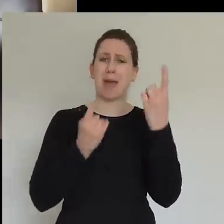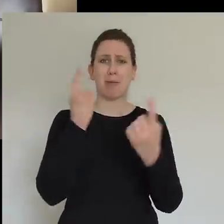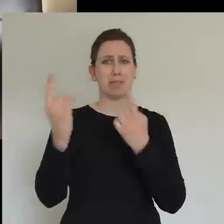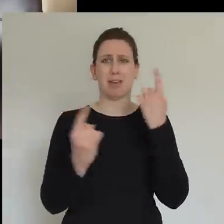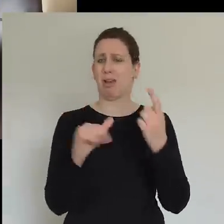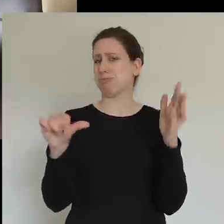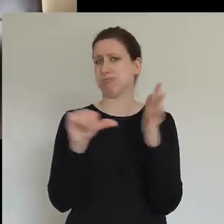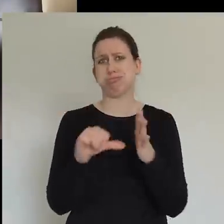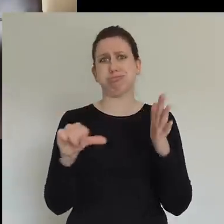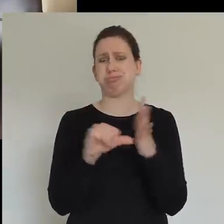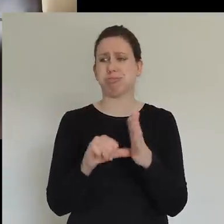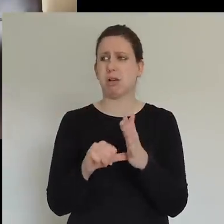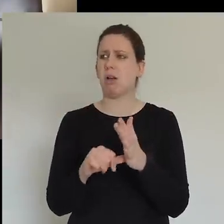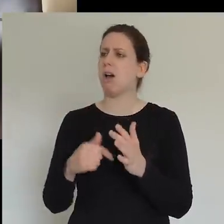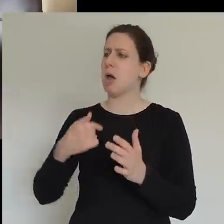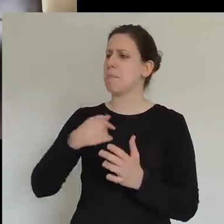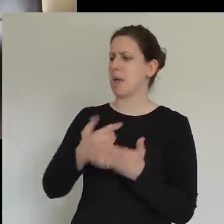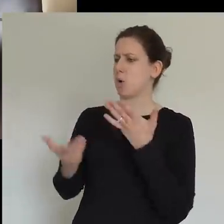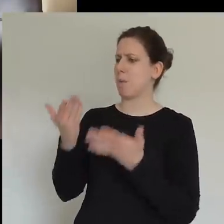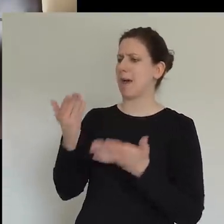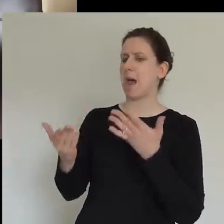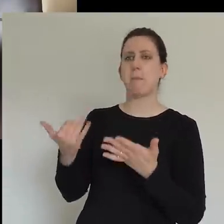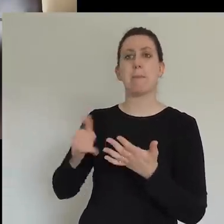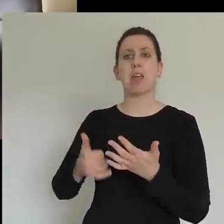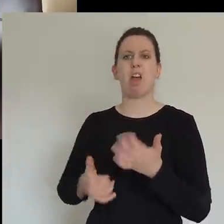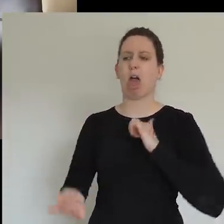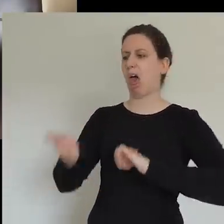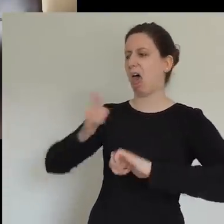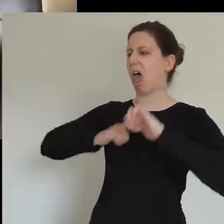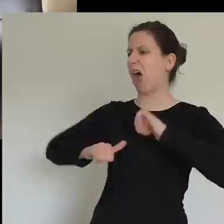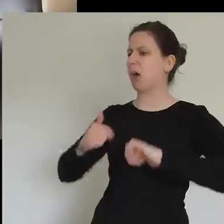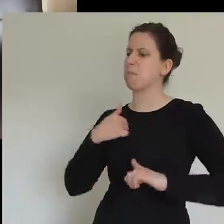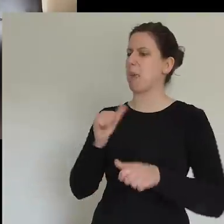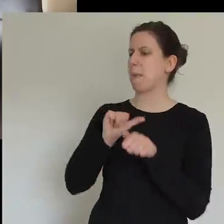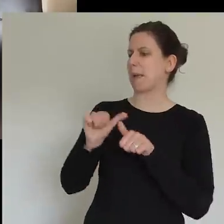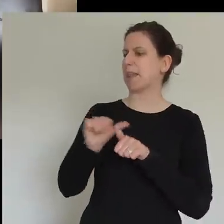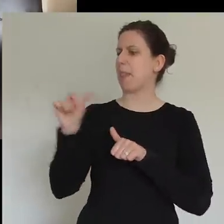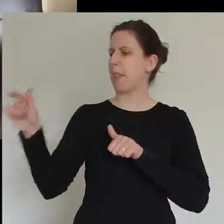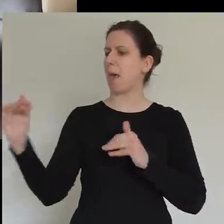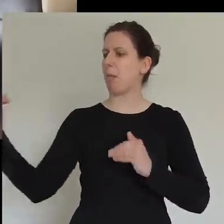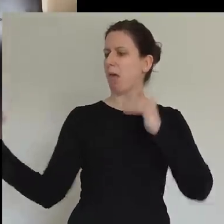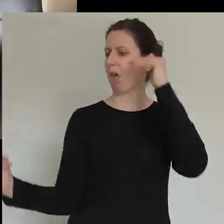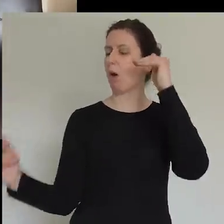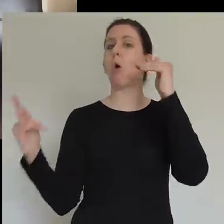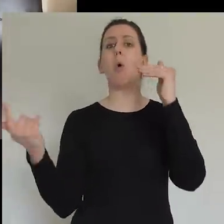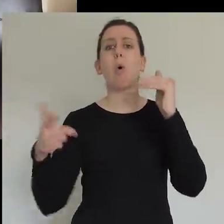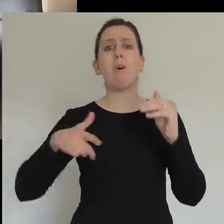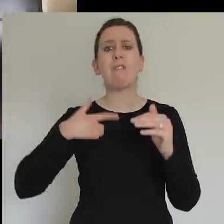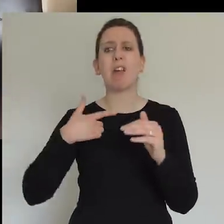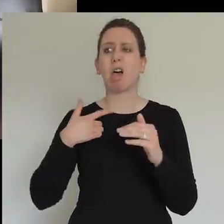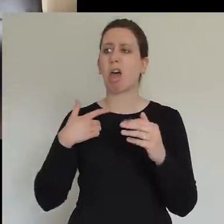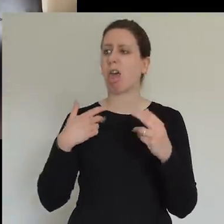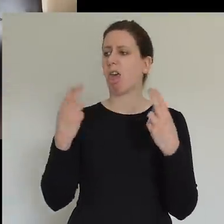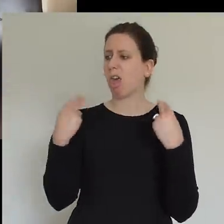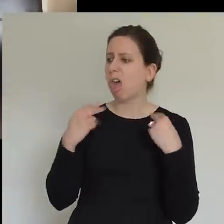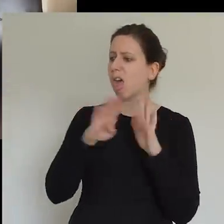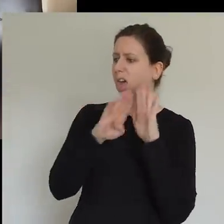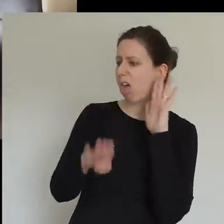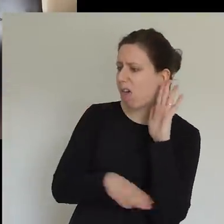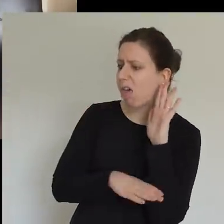because you've pushed someone else down, or you feel worse about yourself because you've elevated someone else. No one's winning out of that. What we need to start doing is accepting that we're